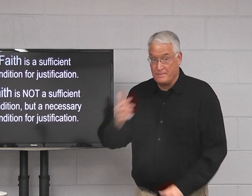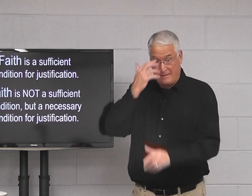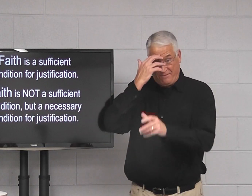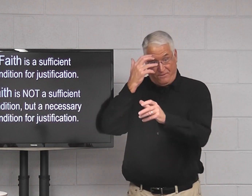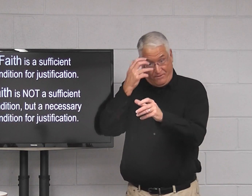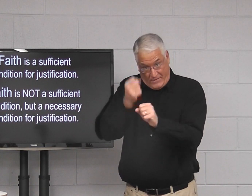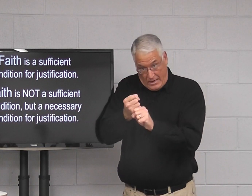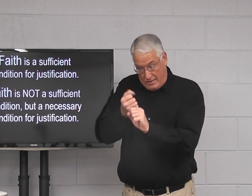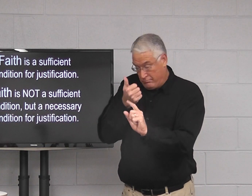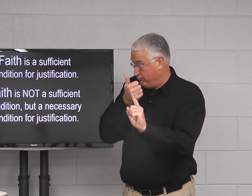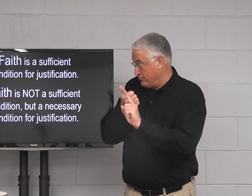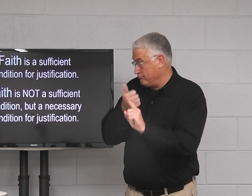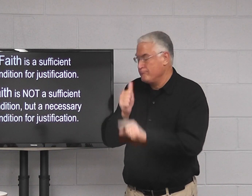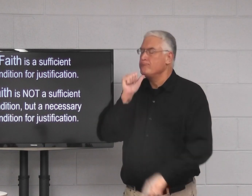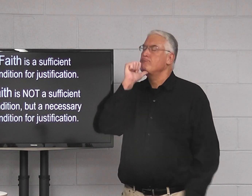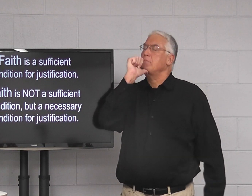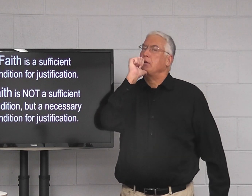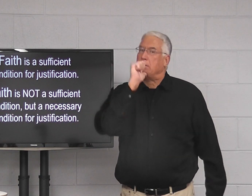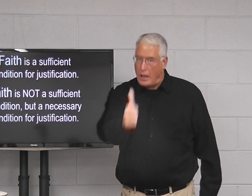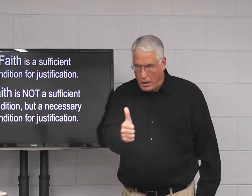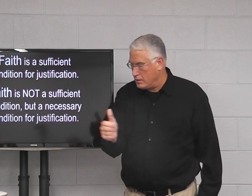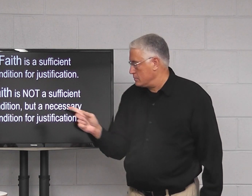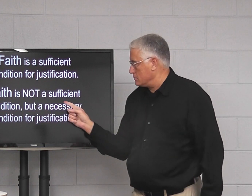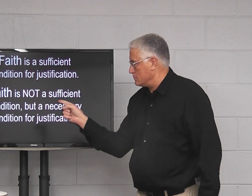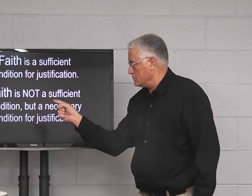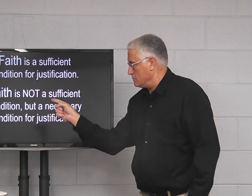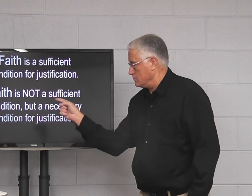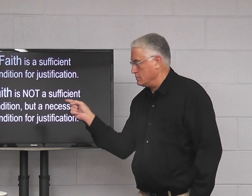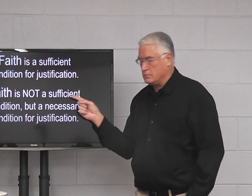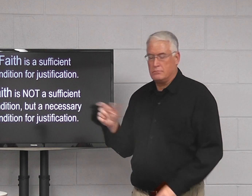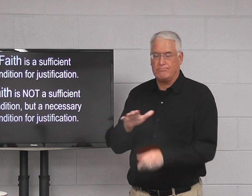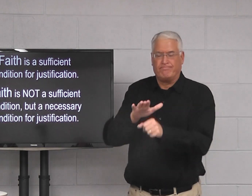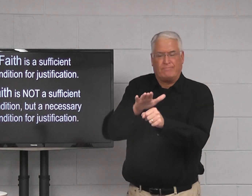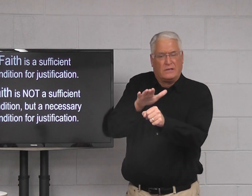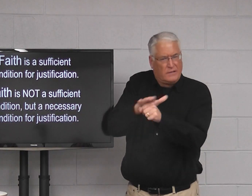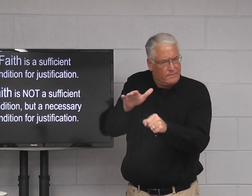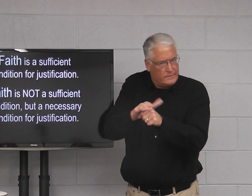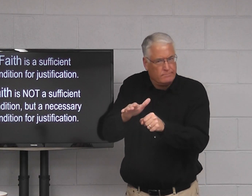is faith itself is not sufficient.